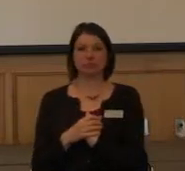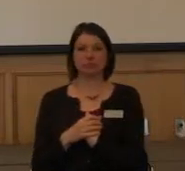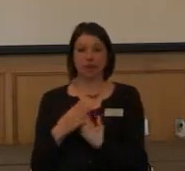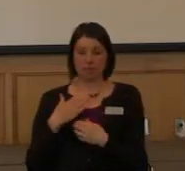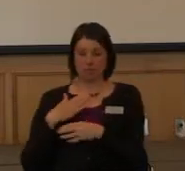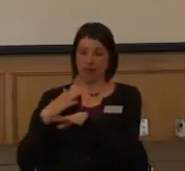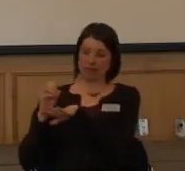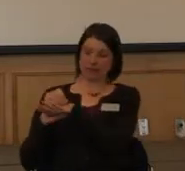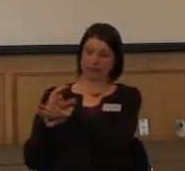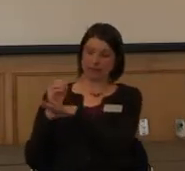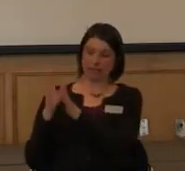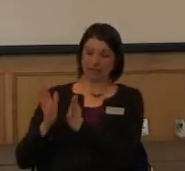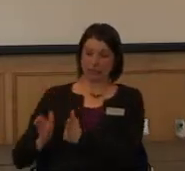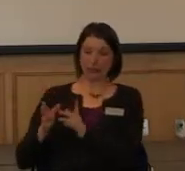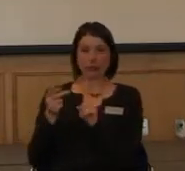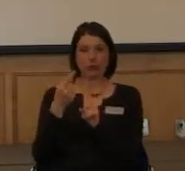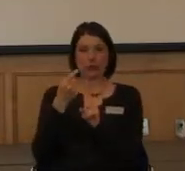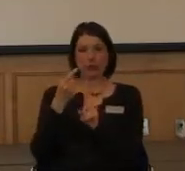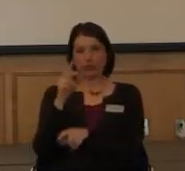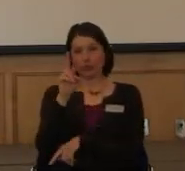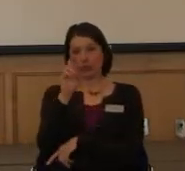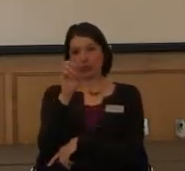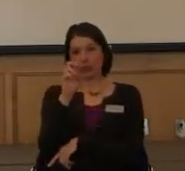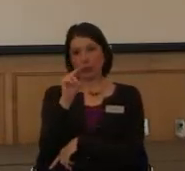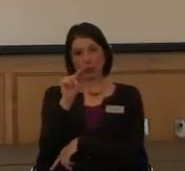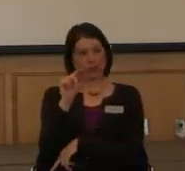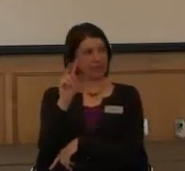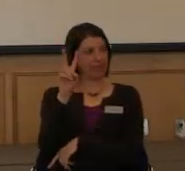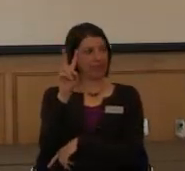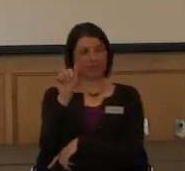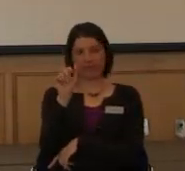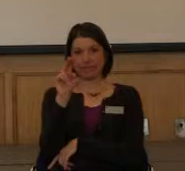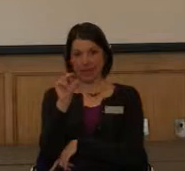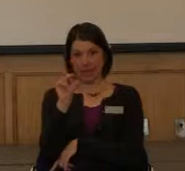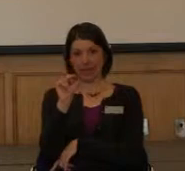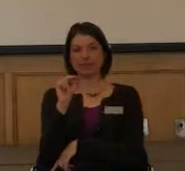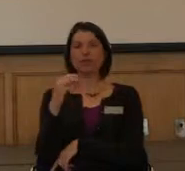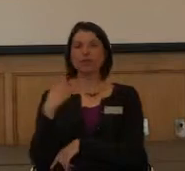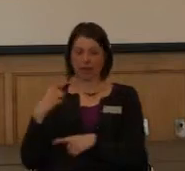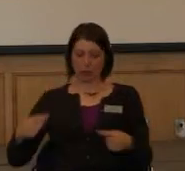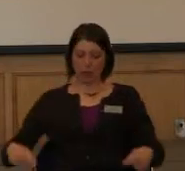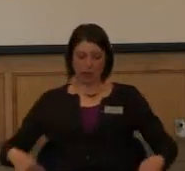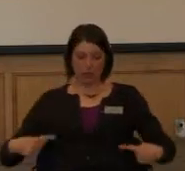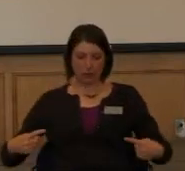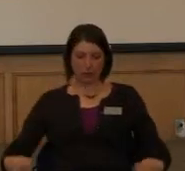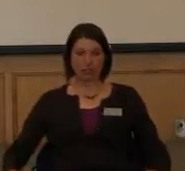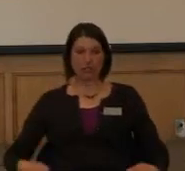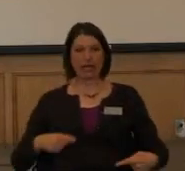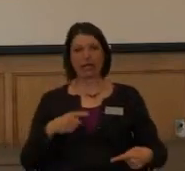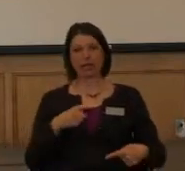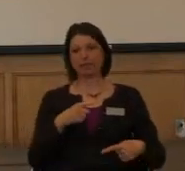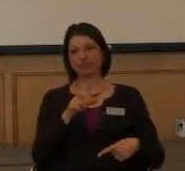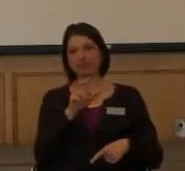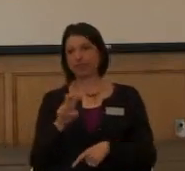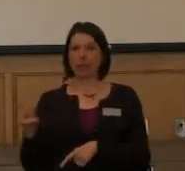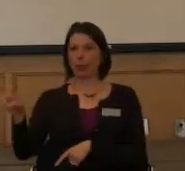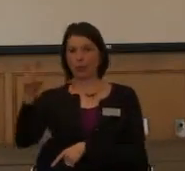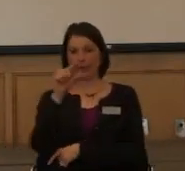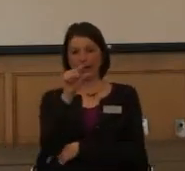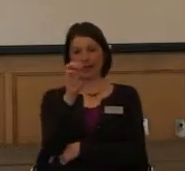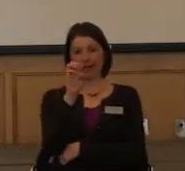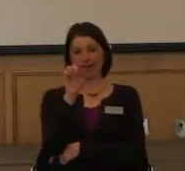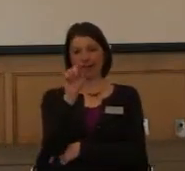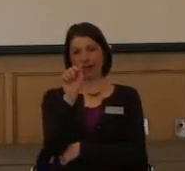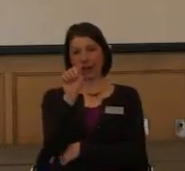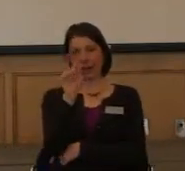my advisor rented a van. There's a little company called Wheelchair Gatorways and they have little nodes all